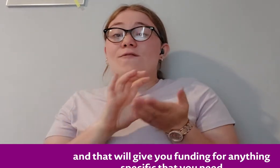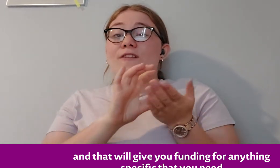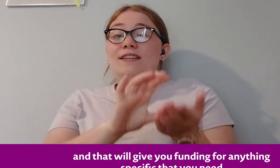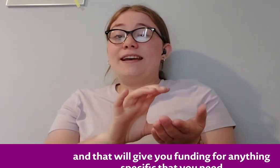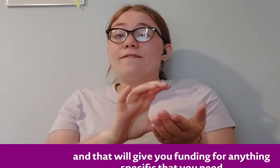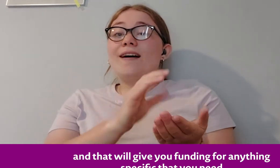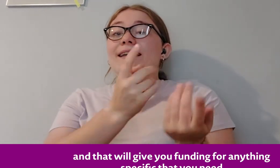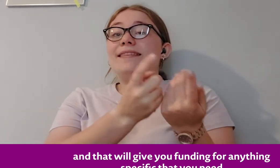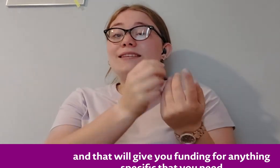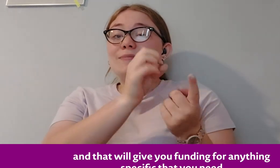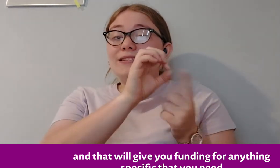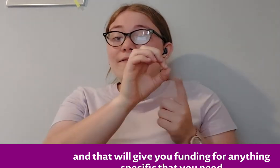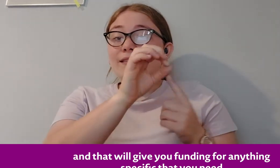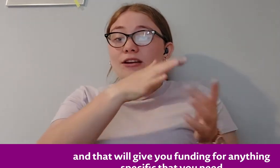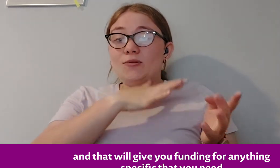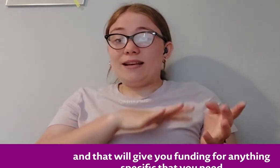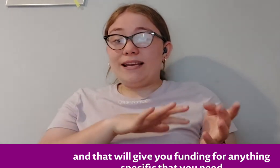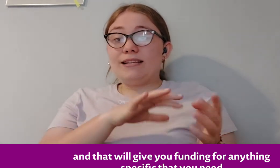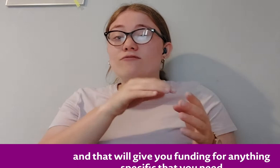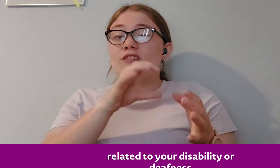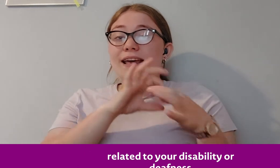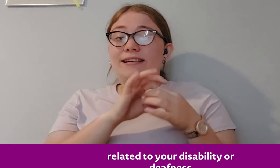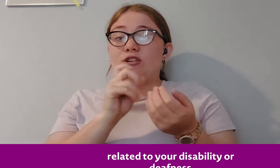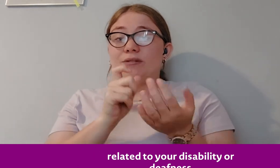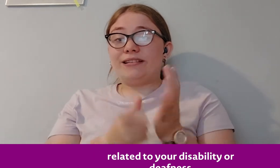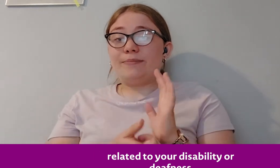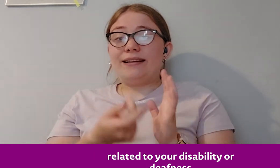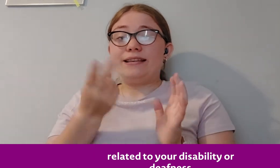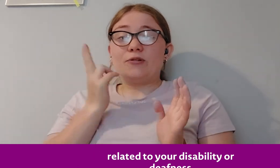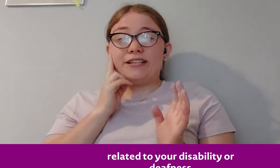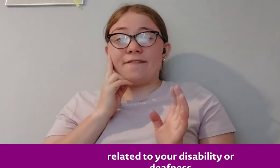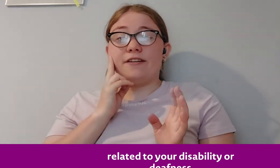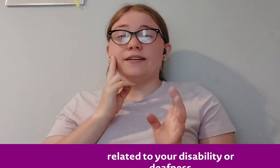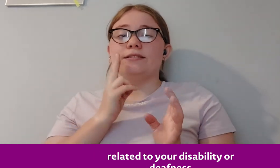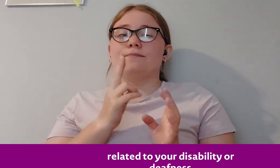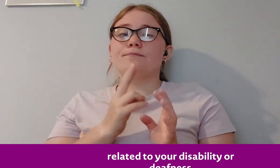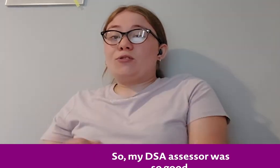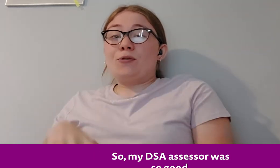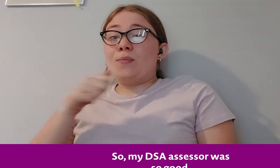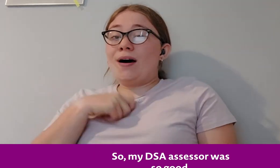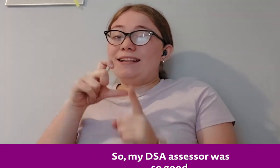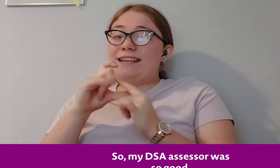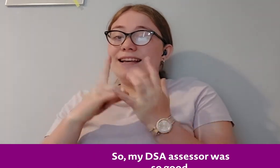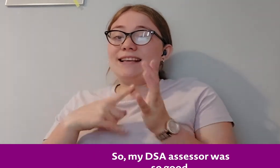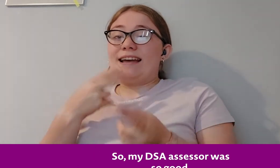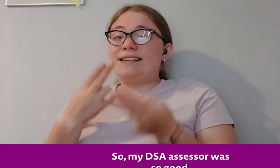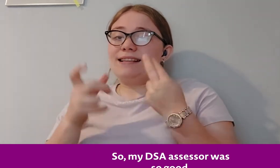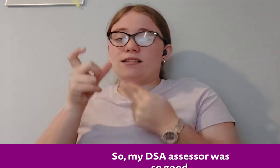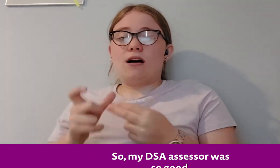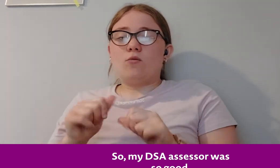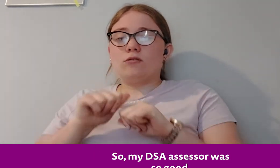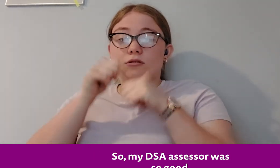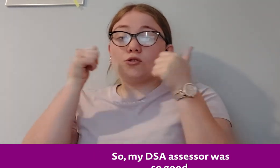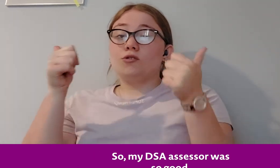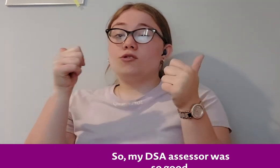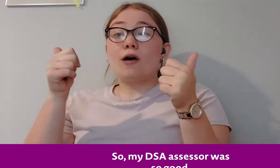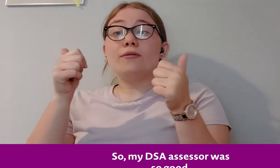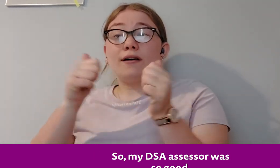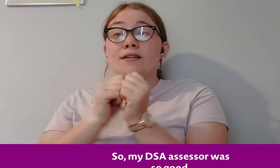funding for anything specific that you need related to your disability or deafness. So my DSA assessor was so good.